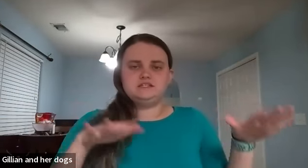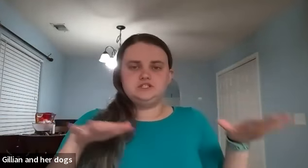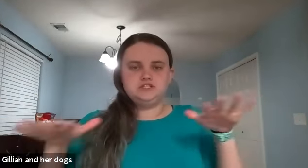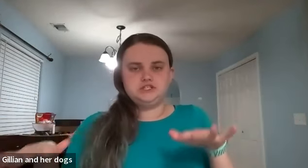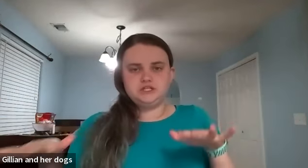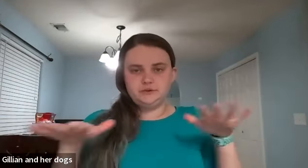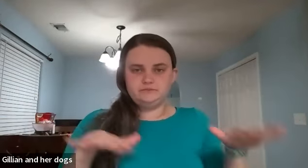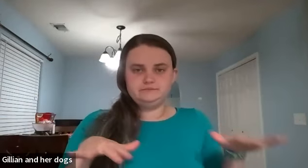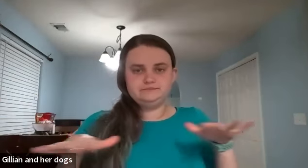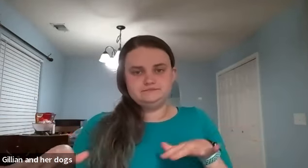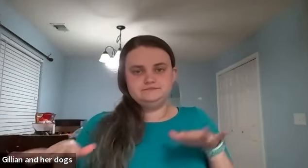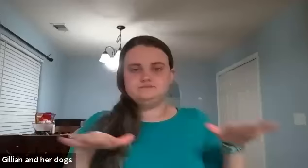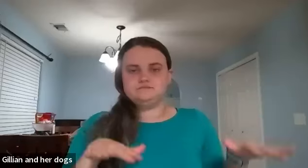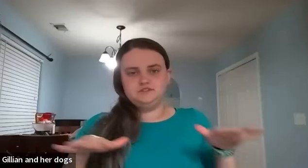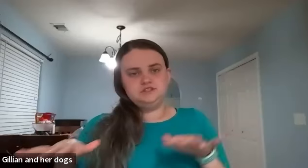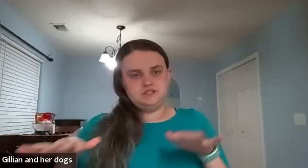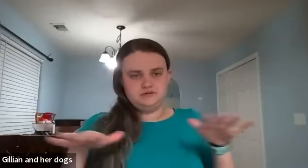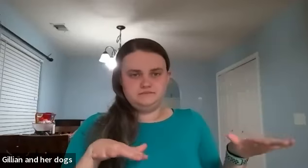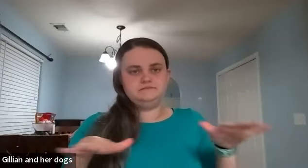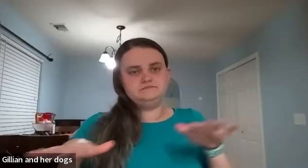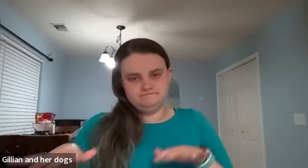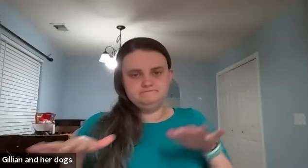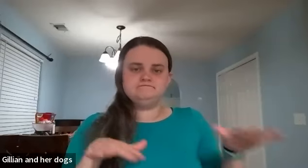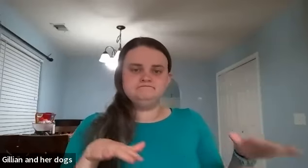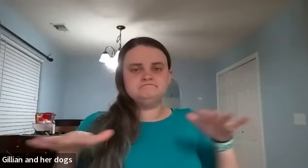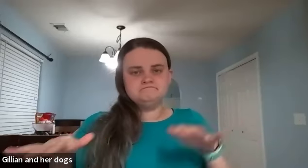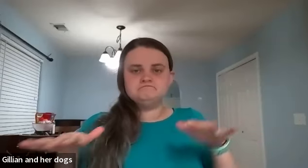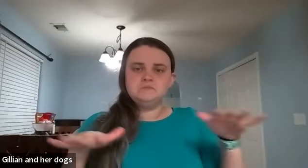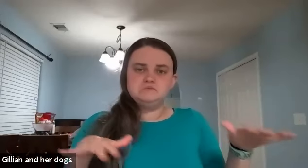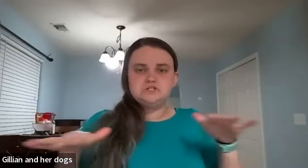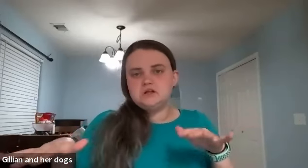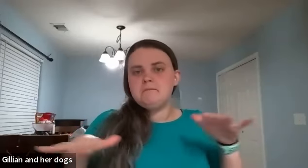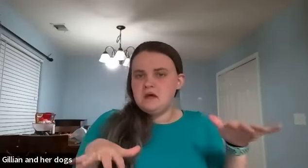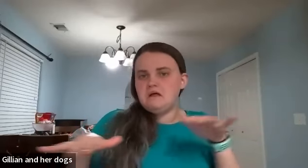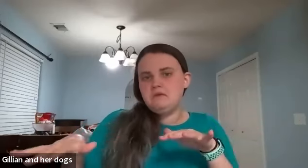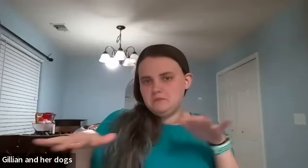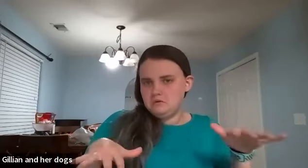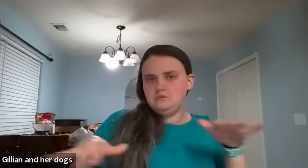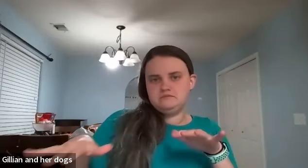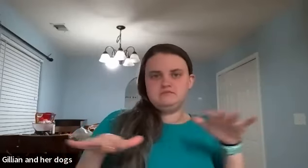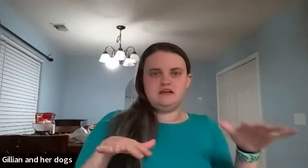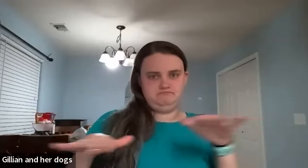that's chill chill i'm chill i'm mellow i'm cool that